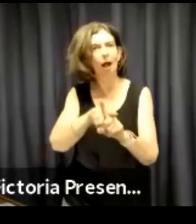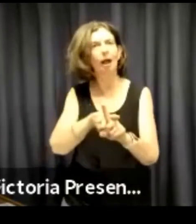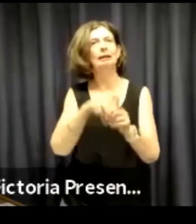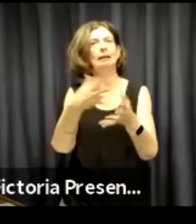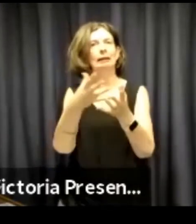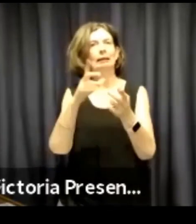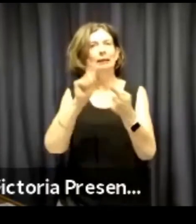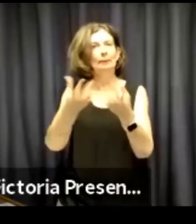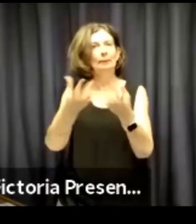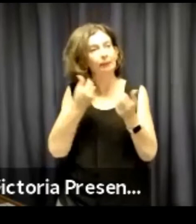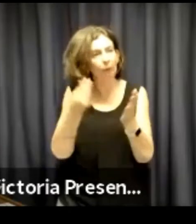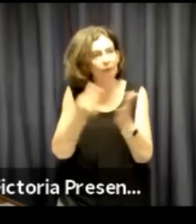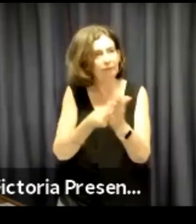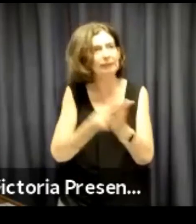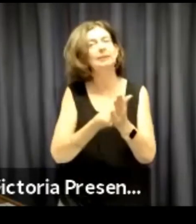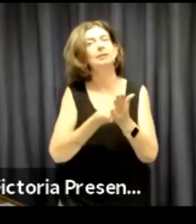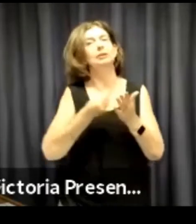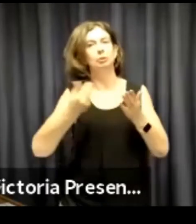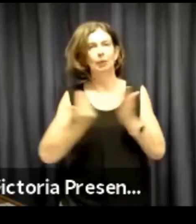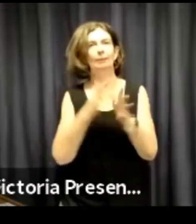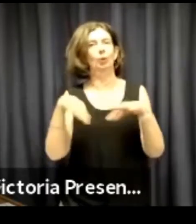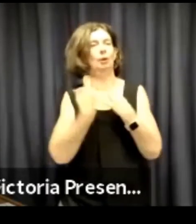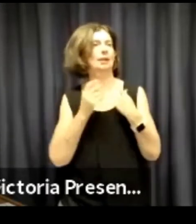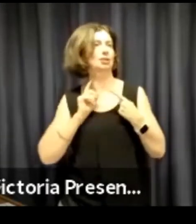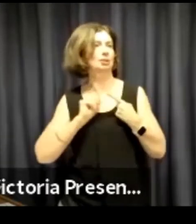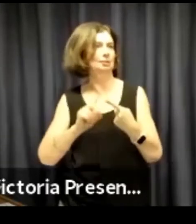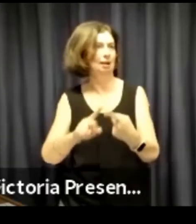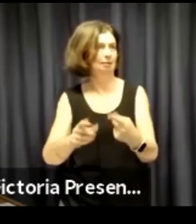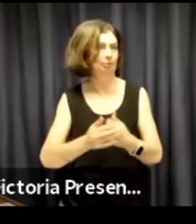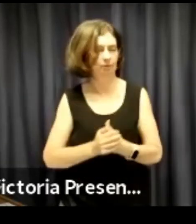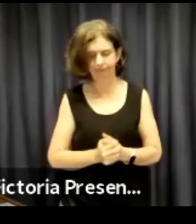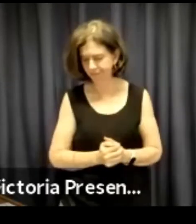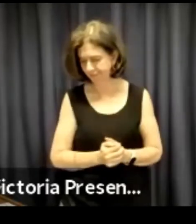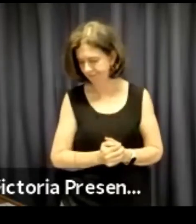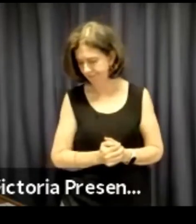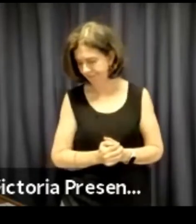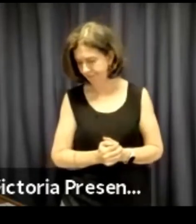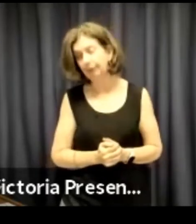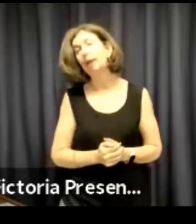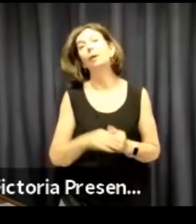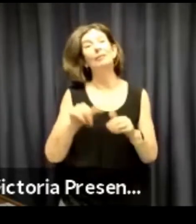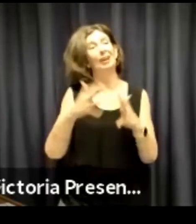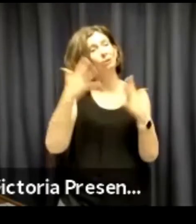apply again and again to keep our finances and our organisation sustainable.